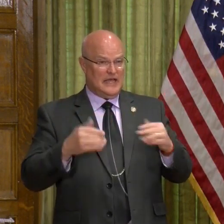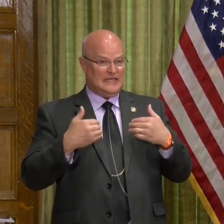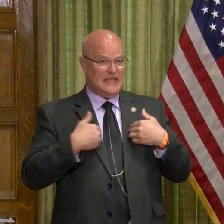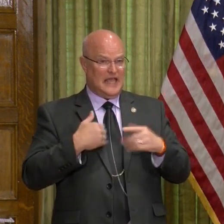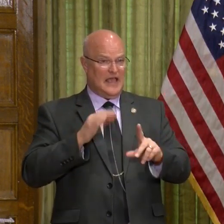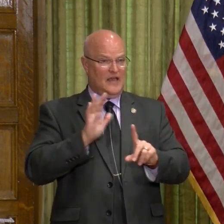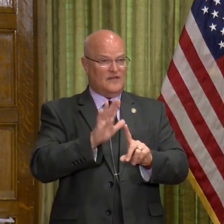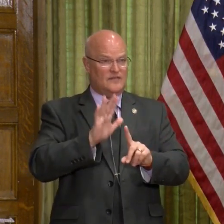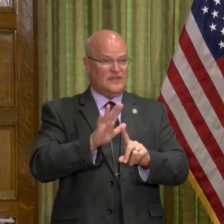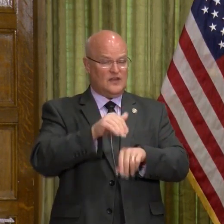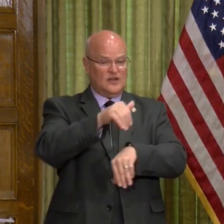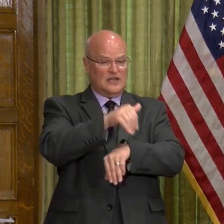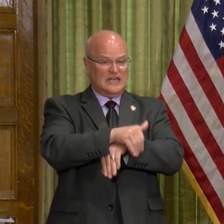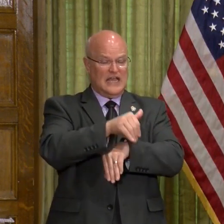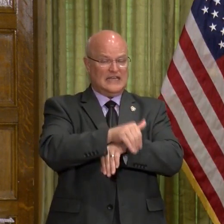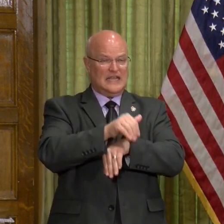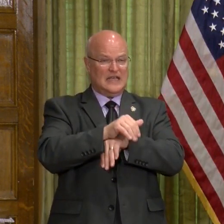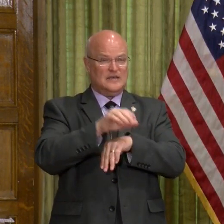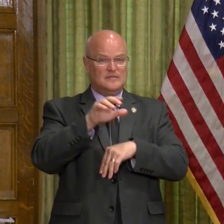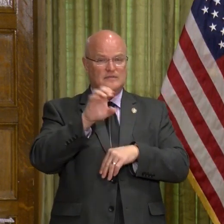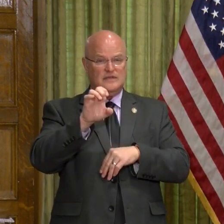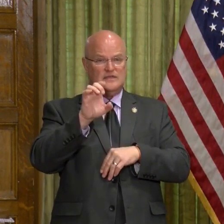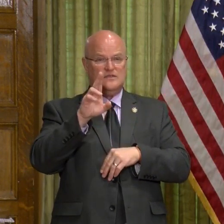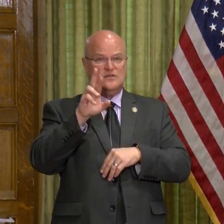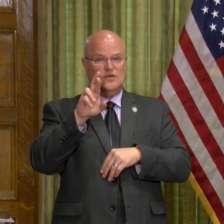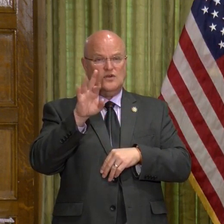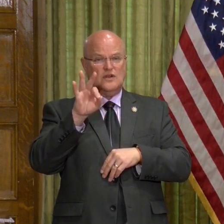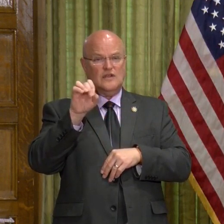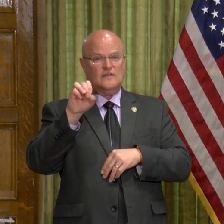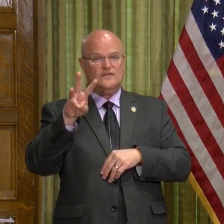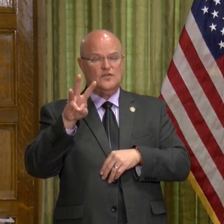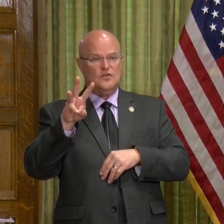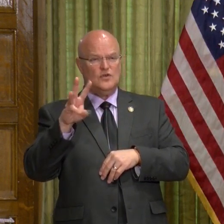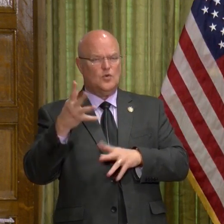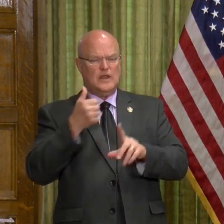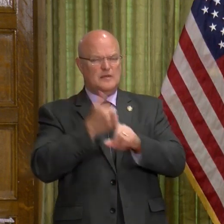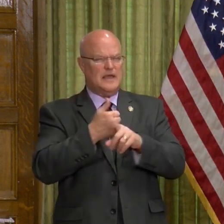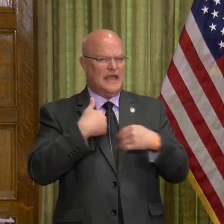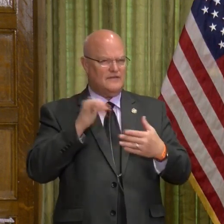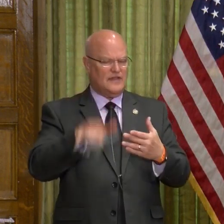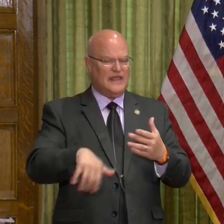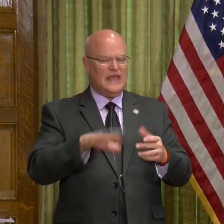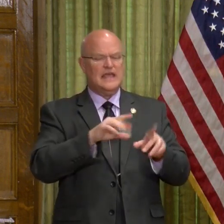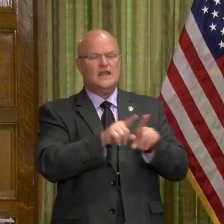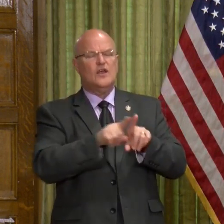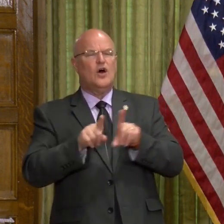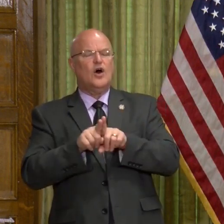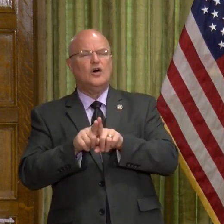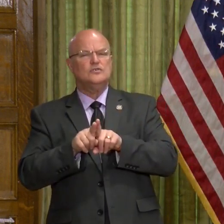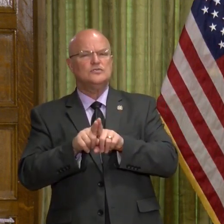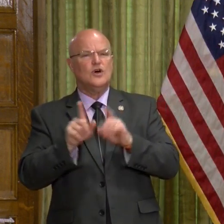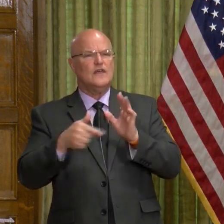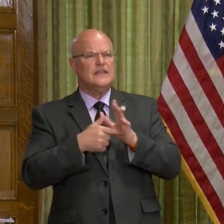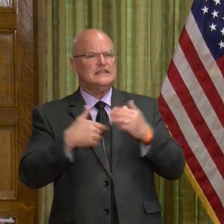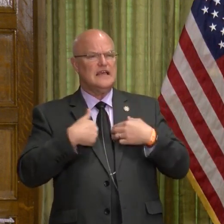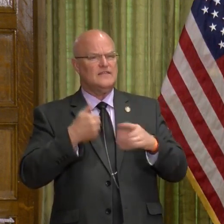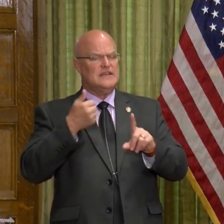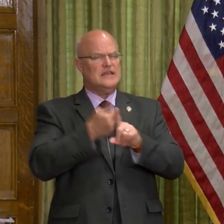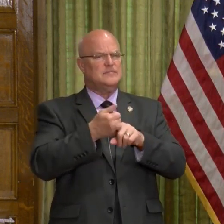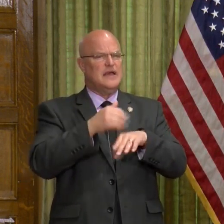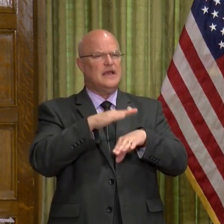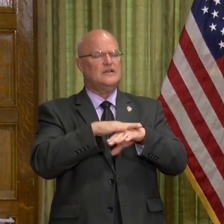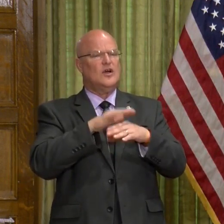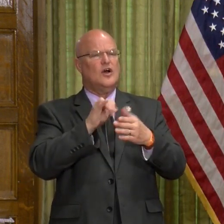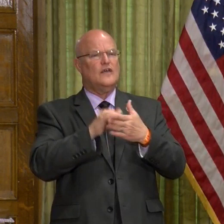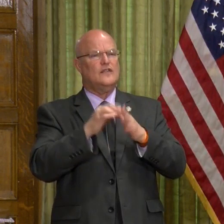have their nighttime curfews? What impact does this have on this? And also, does this have any impact on